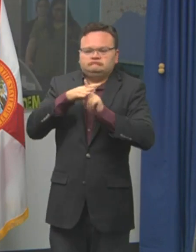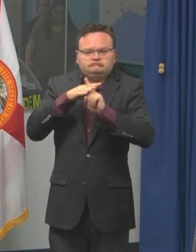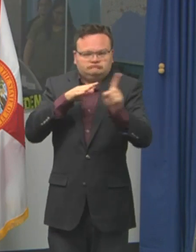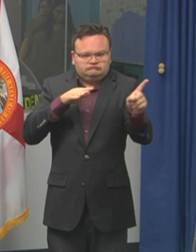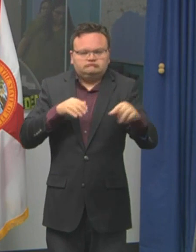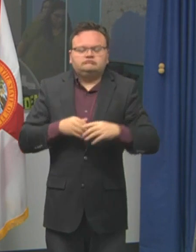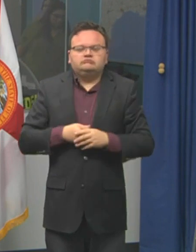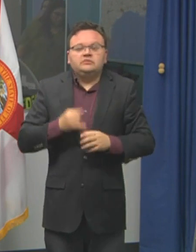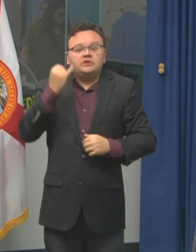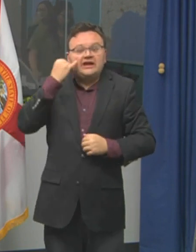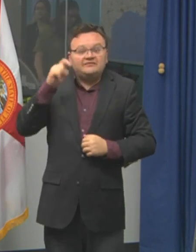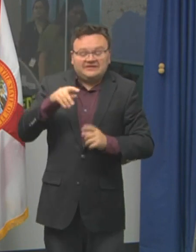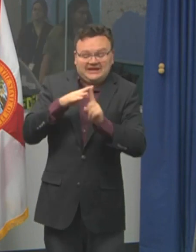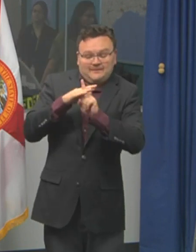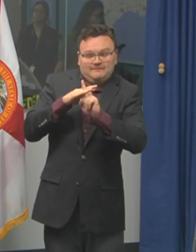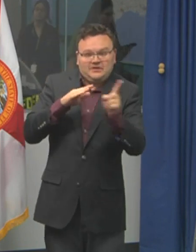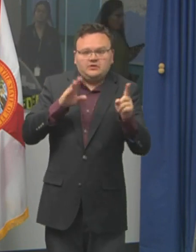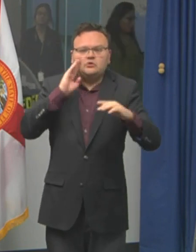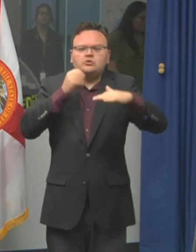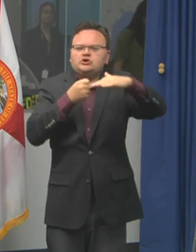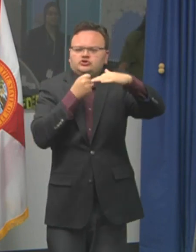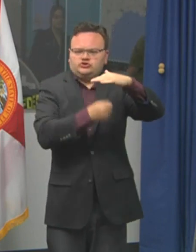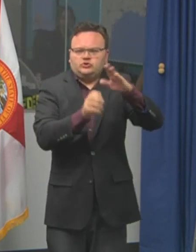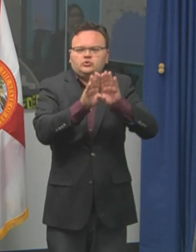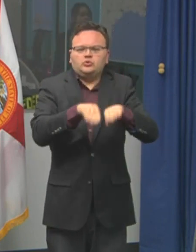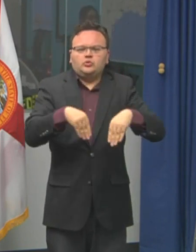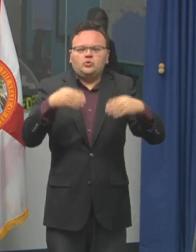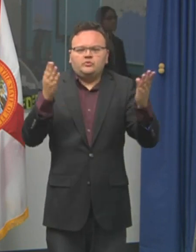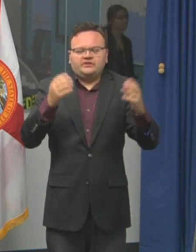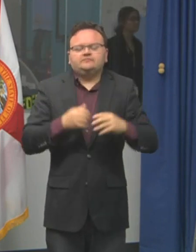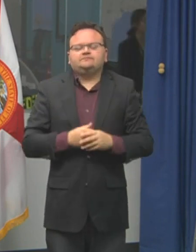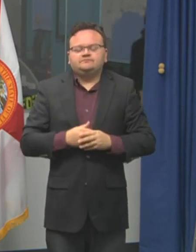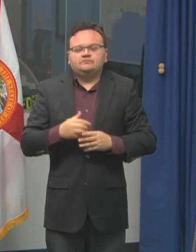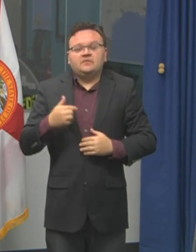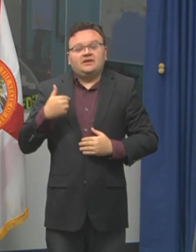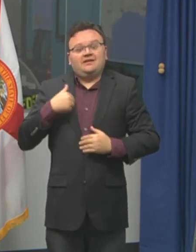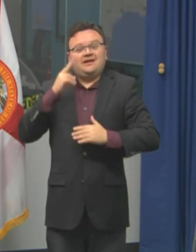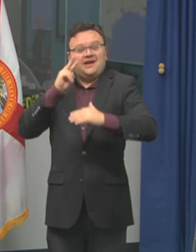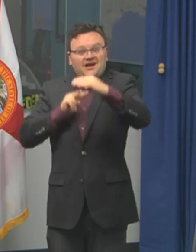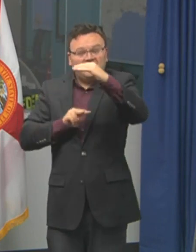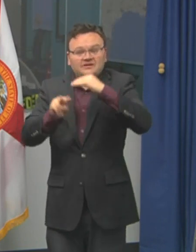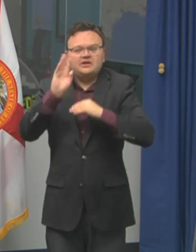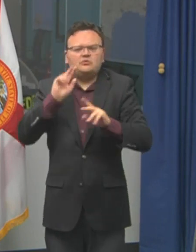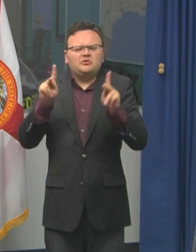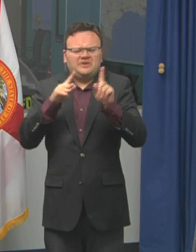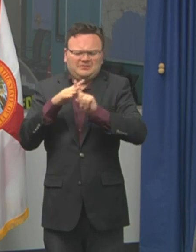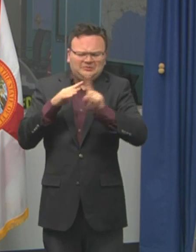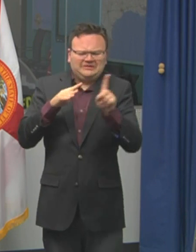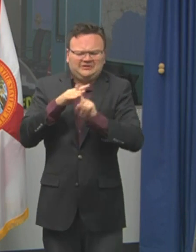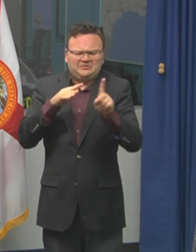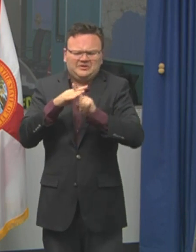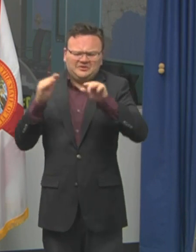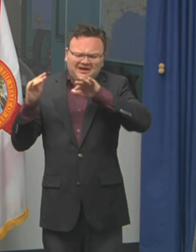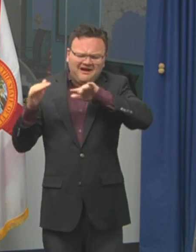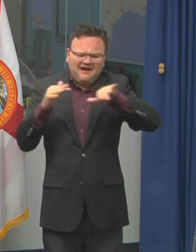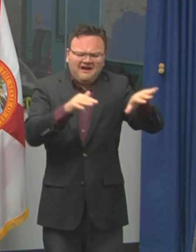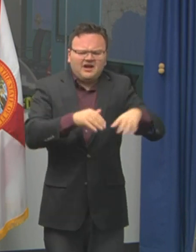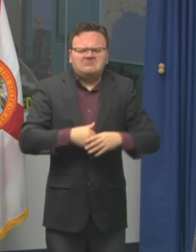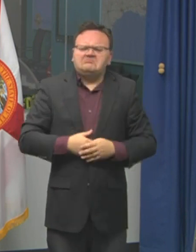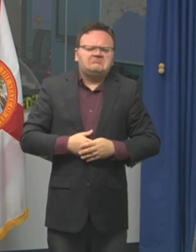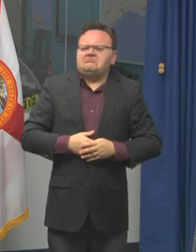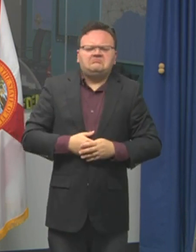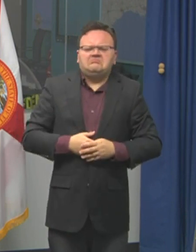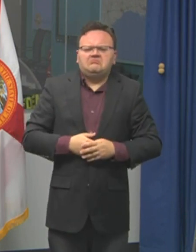don't anticipate any widespread evacuations as a result of this storm. At this point, it pretty much has been focused on people who are